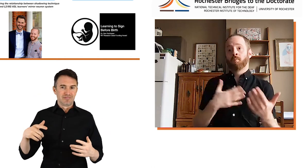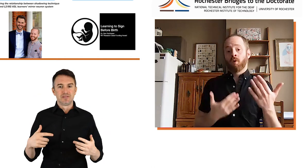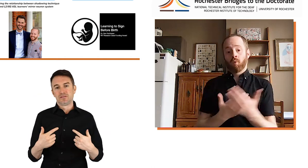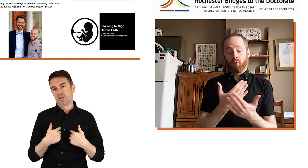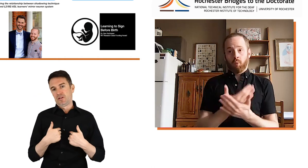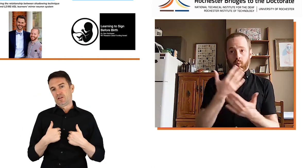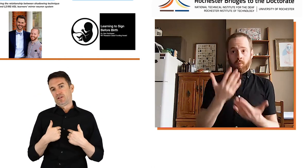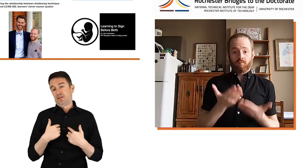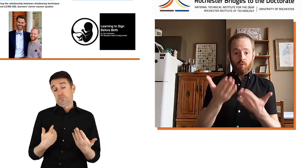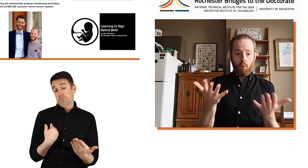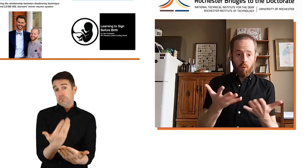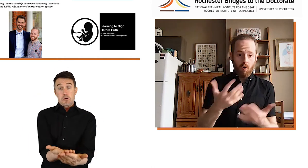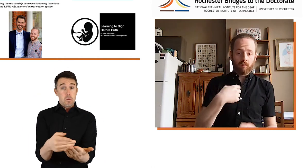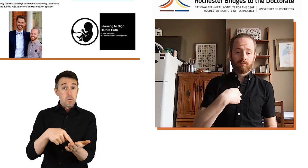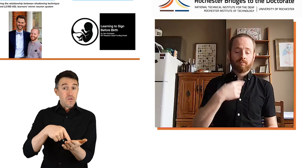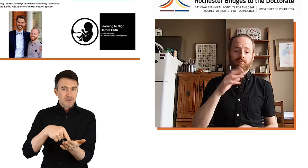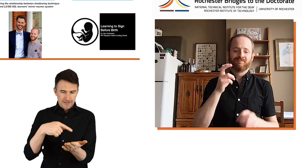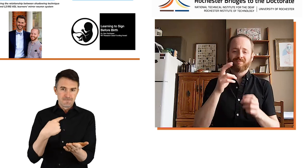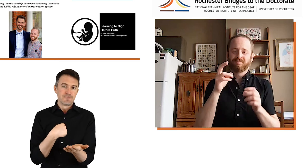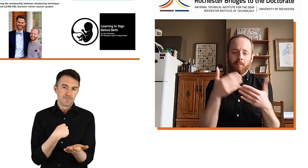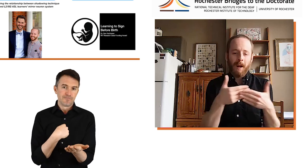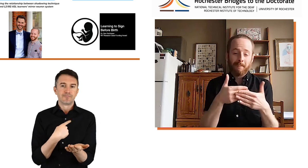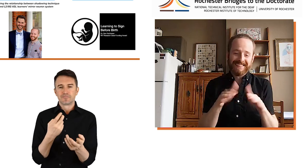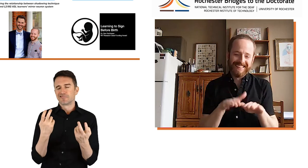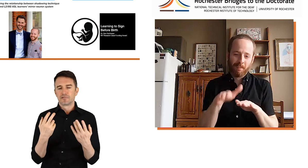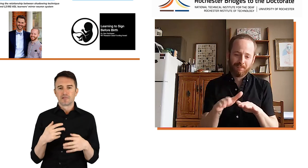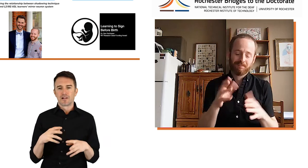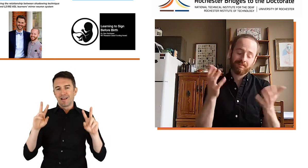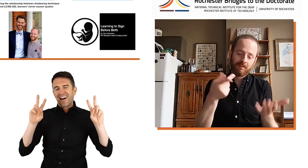and have new suggestions.